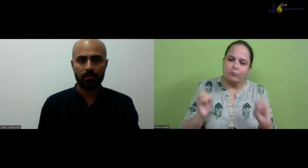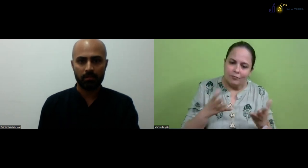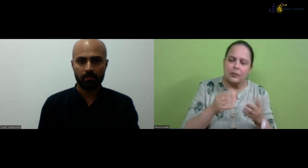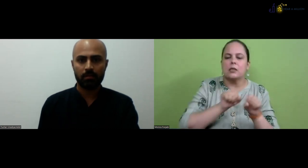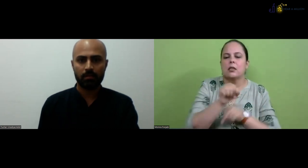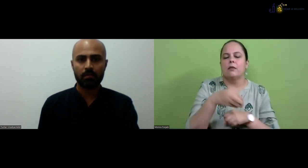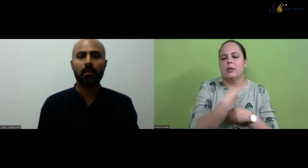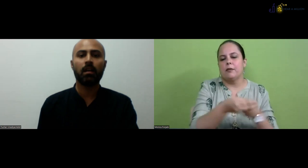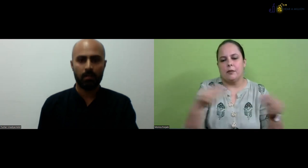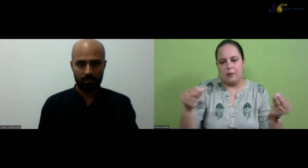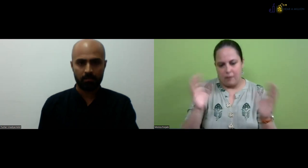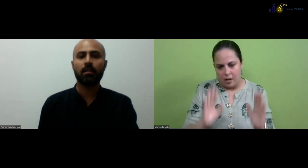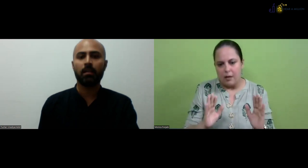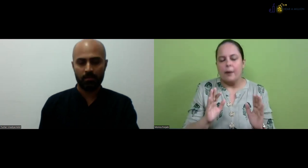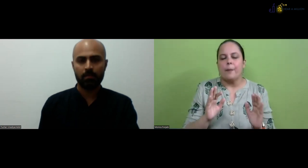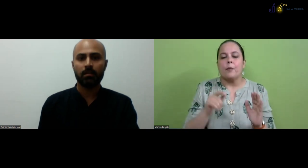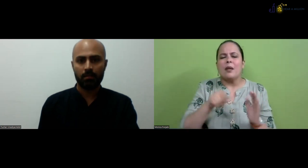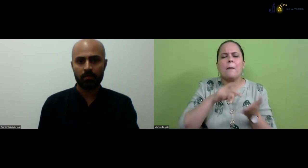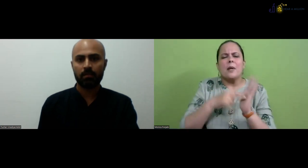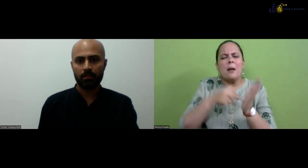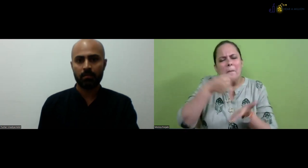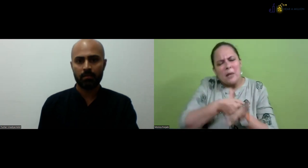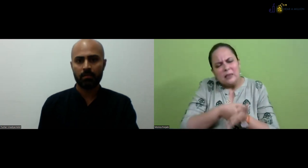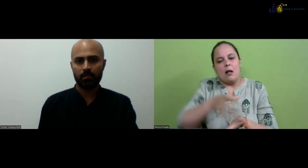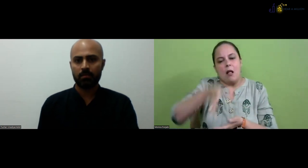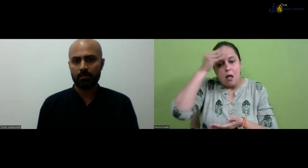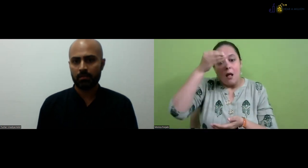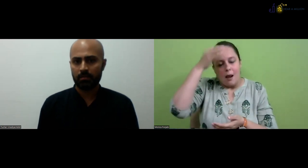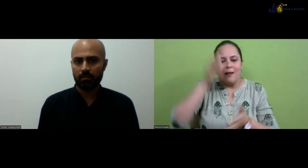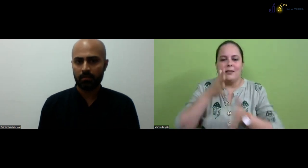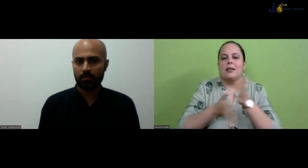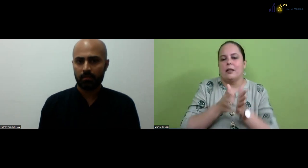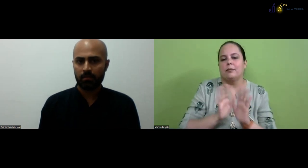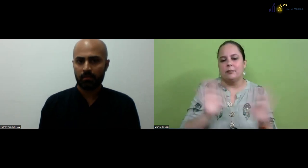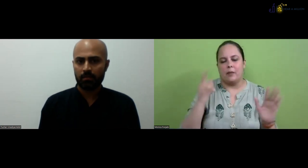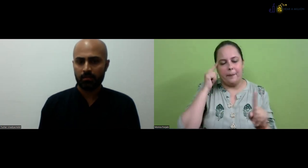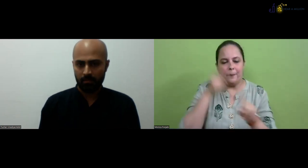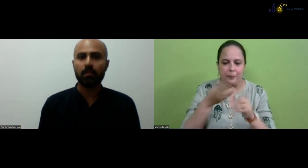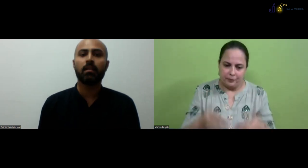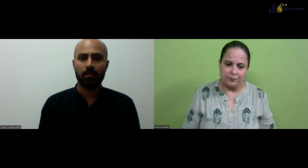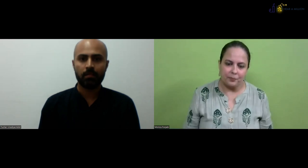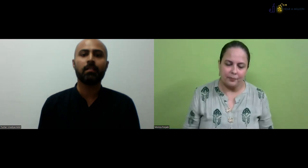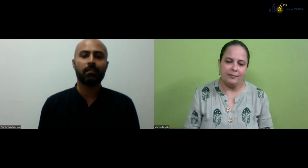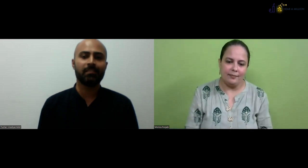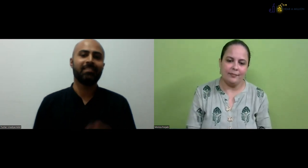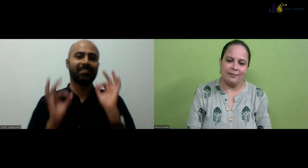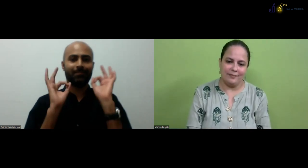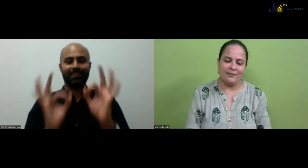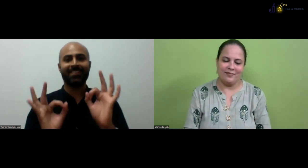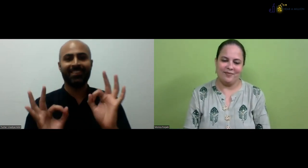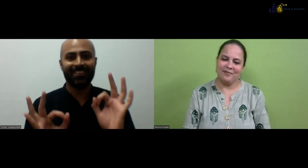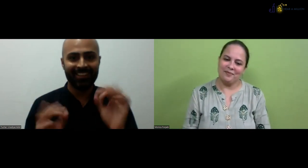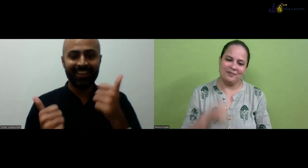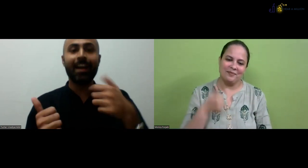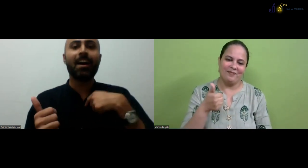course, but this is being run by IDBA. provide certificates also. This means they are learning basic sign language. is RA.